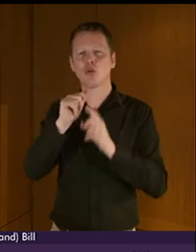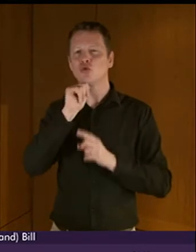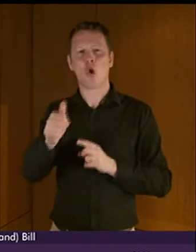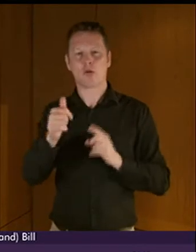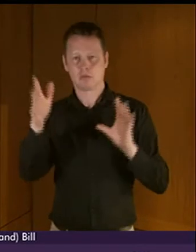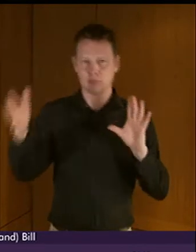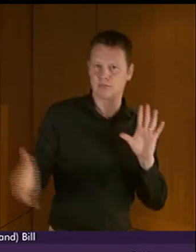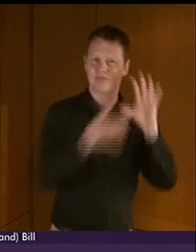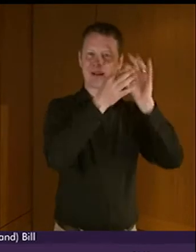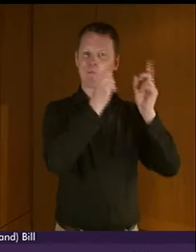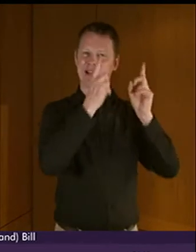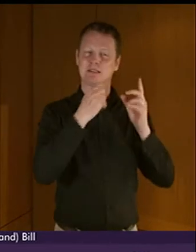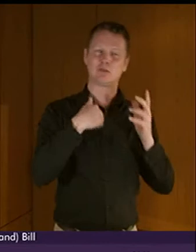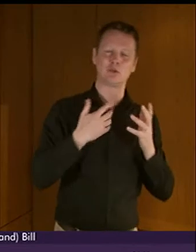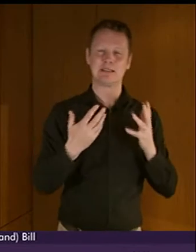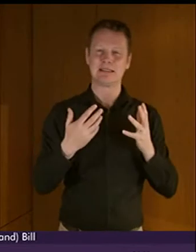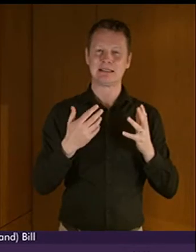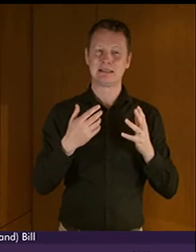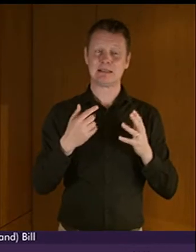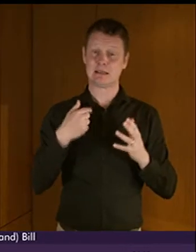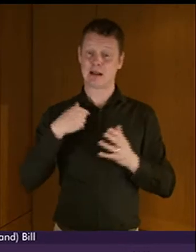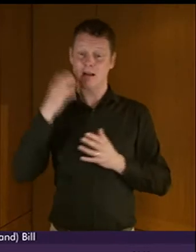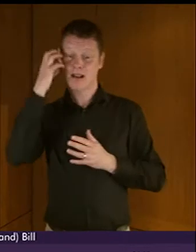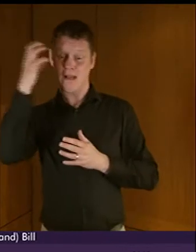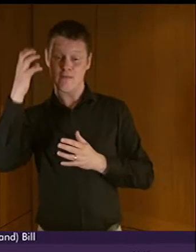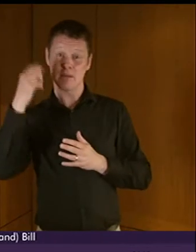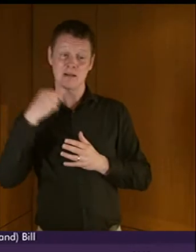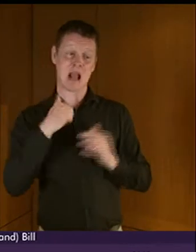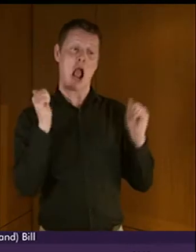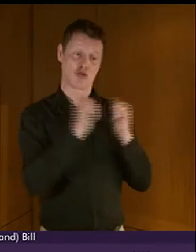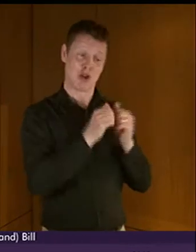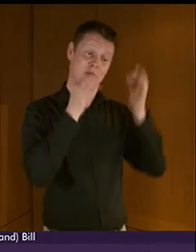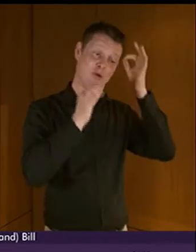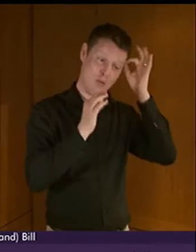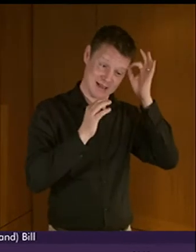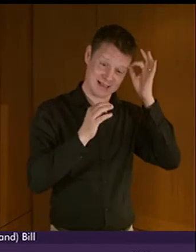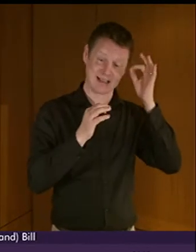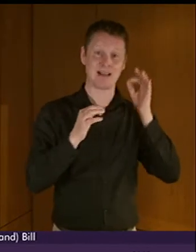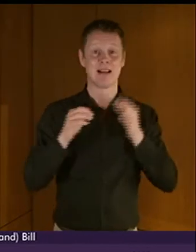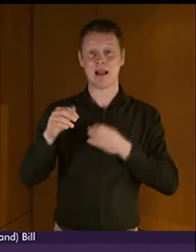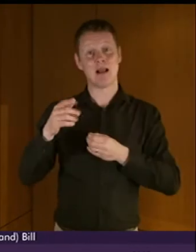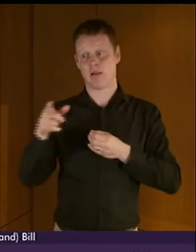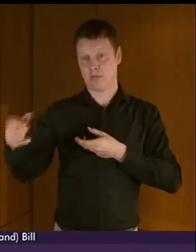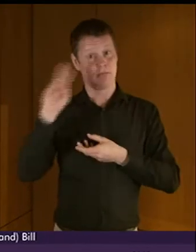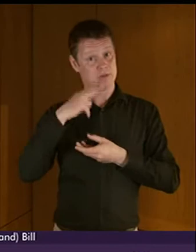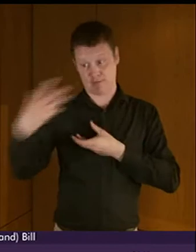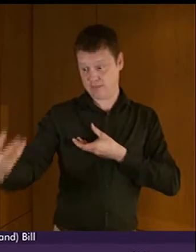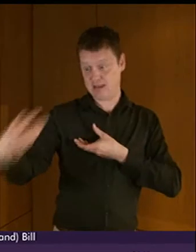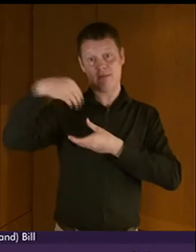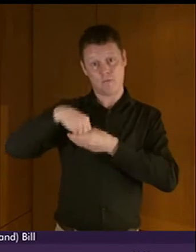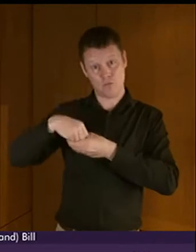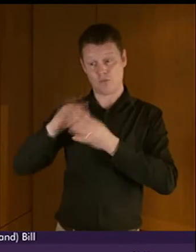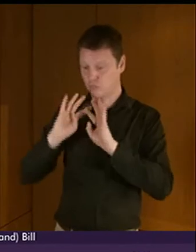so, like the committee, we agree that engagement with the BSL community will help to ensure that the bill delivers real